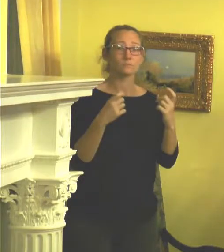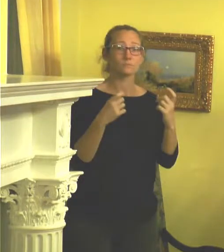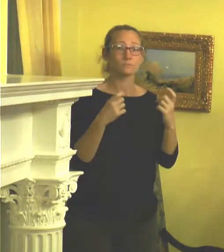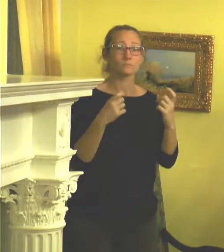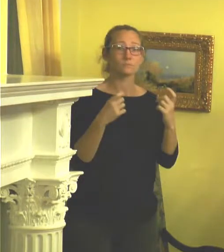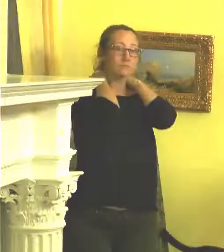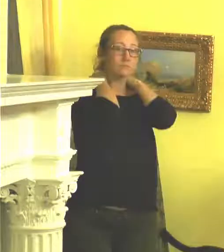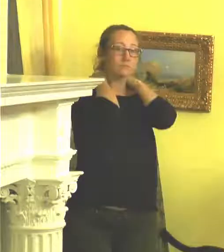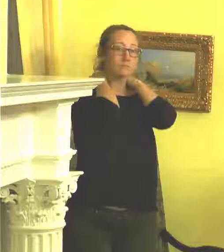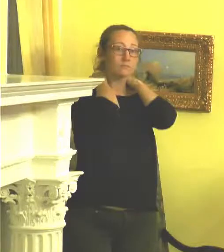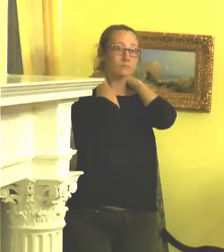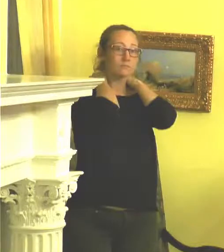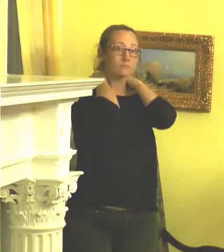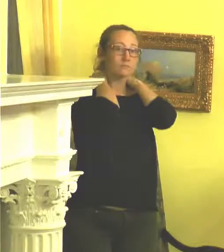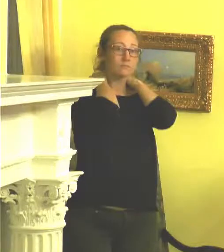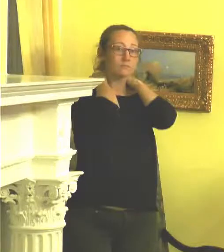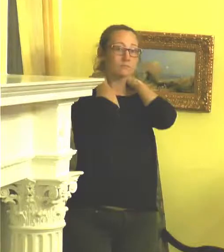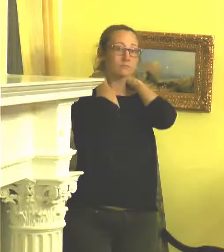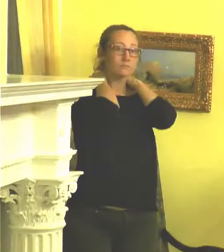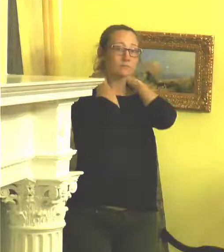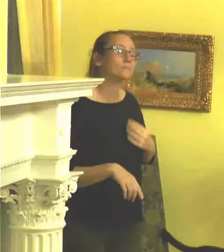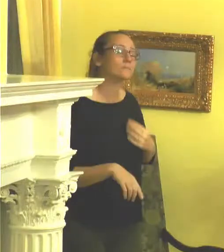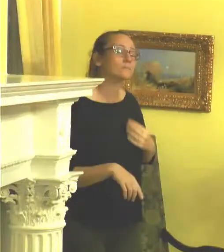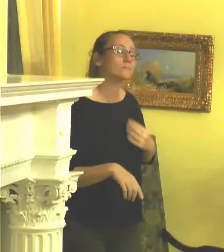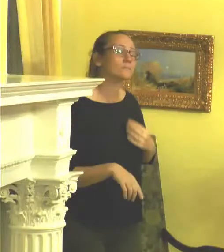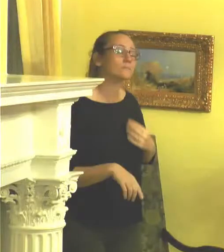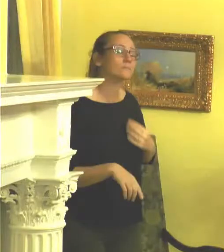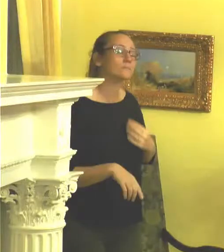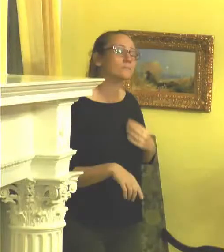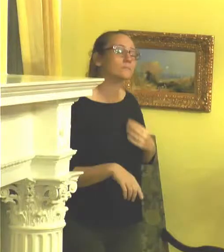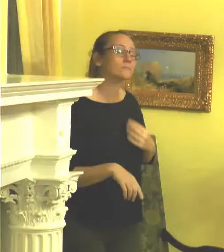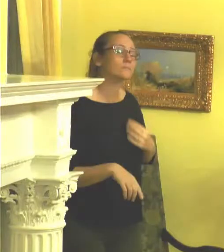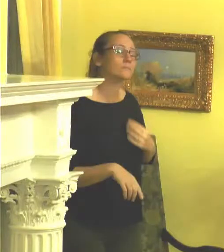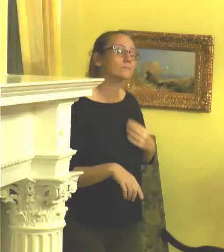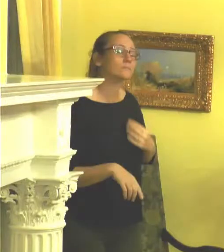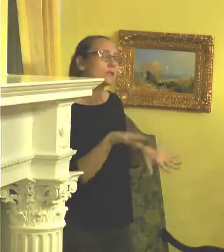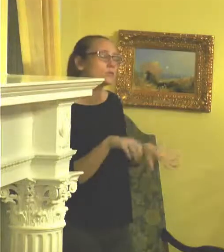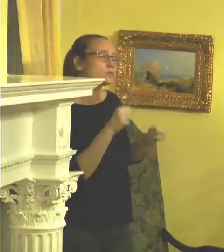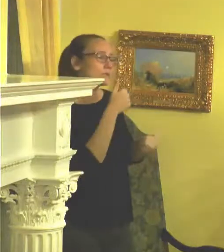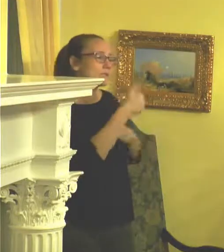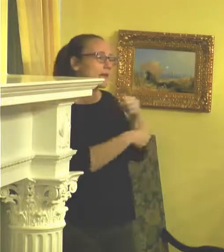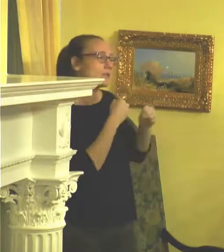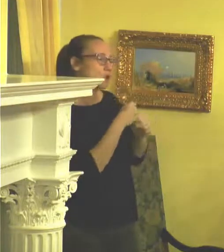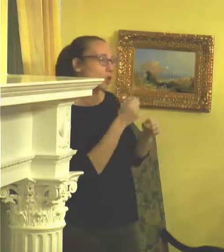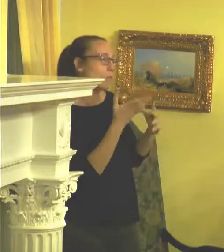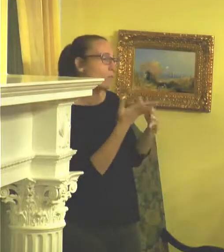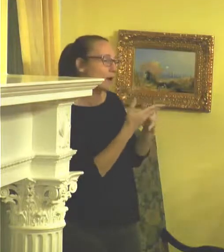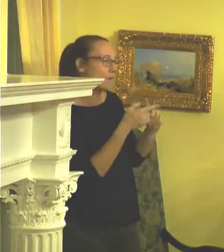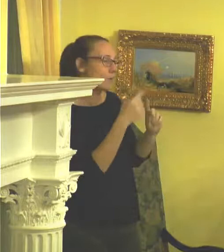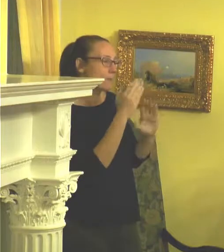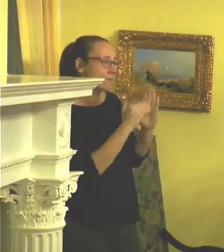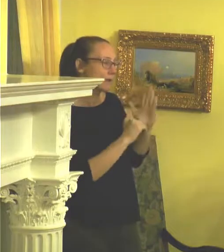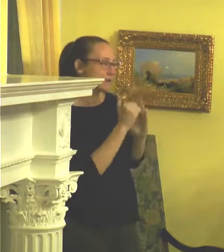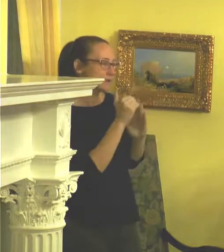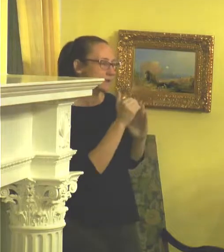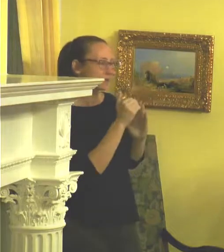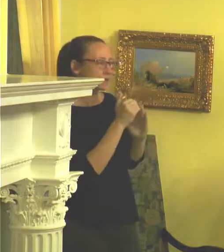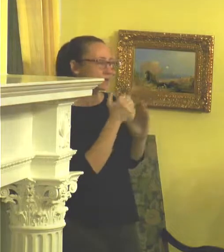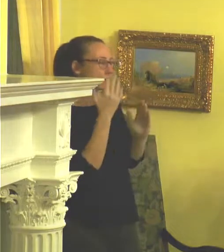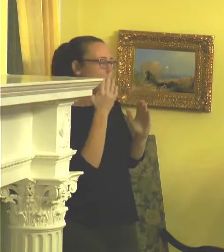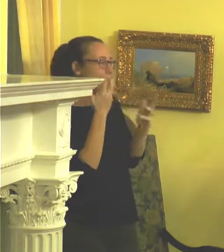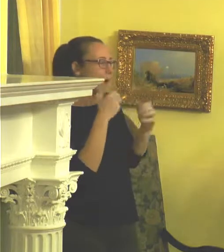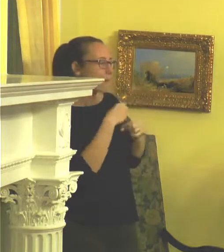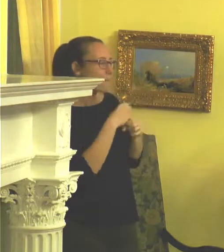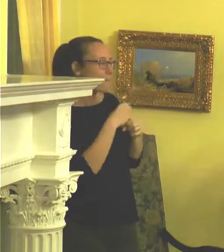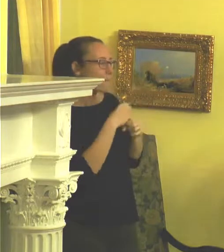In the back. You said you spoke, like, to your, in your great art painting. What is it that brought you back?